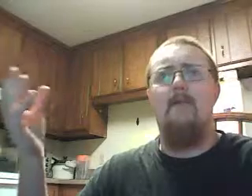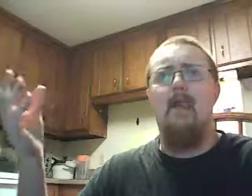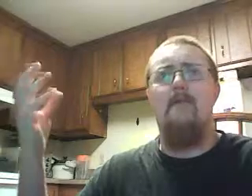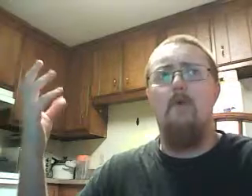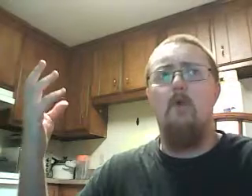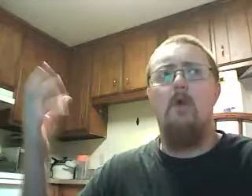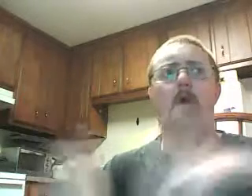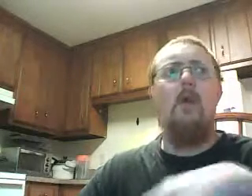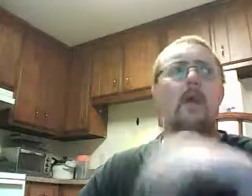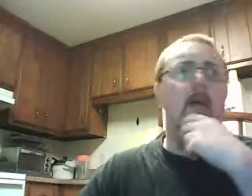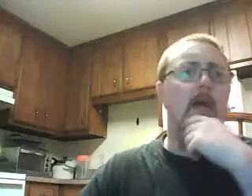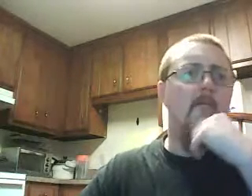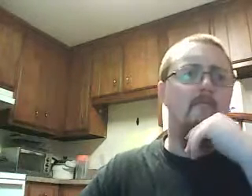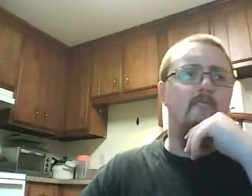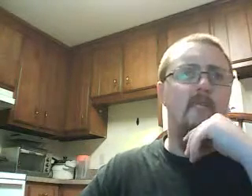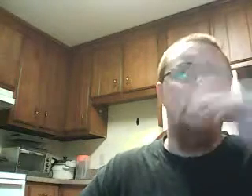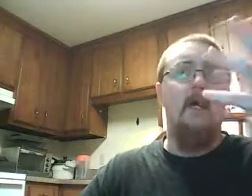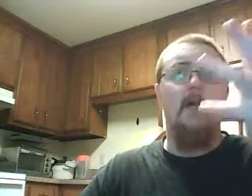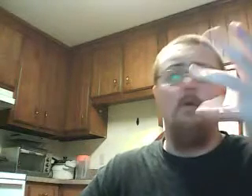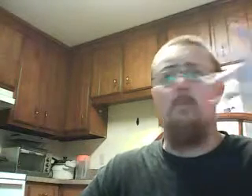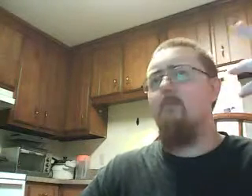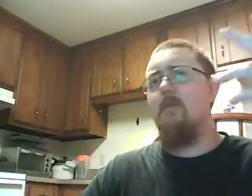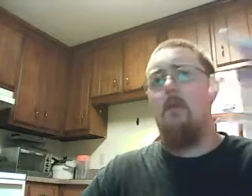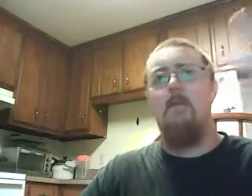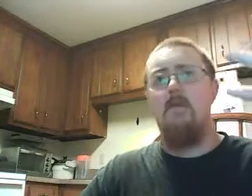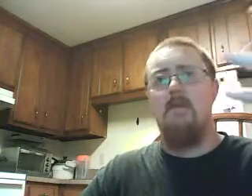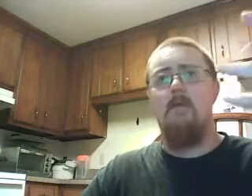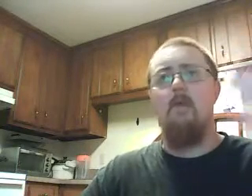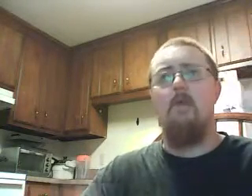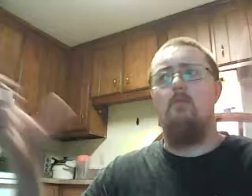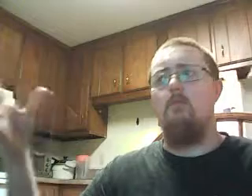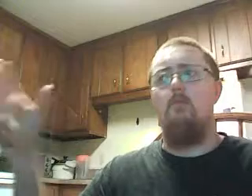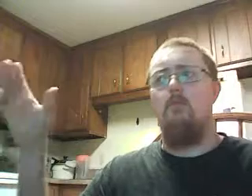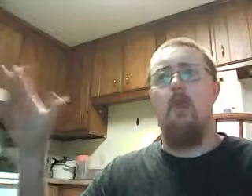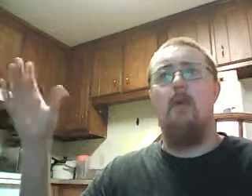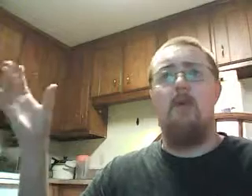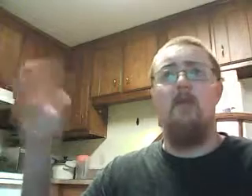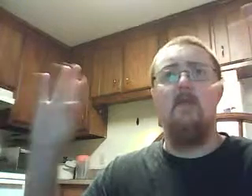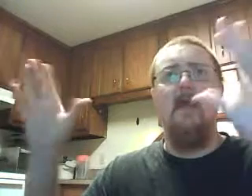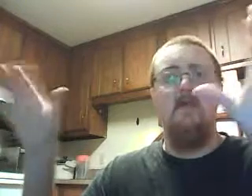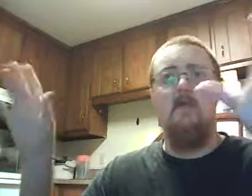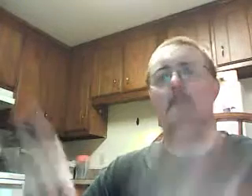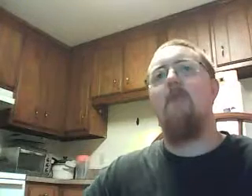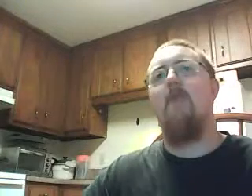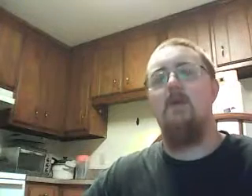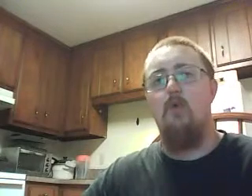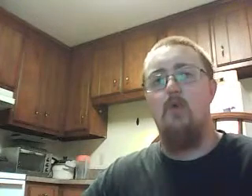lot of for, um, the, uh, you know, small business, you know, great opportunities, magazines, whatever you find in stores.